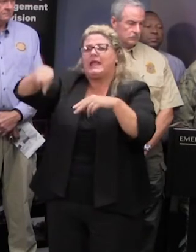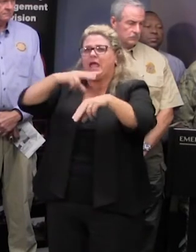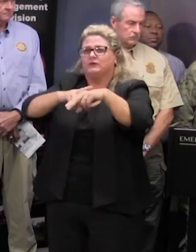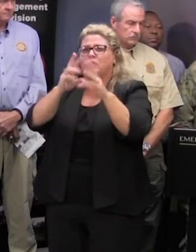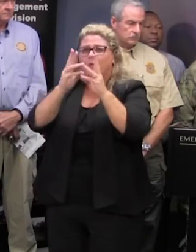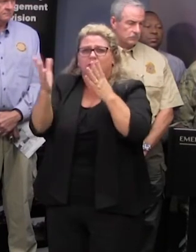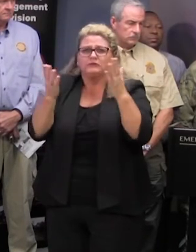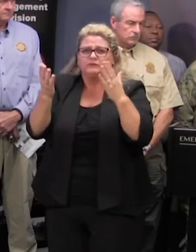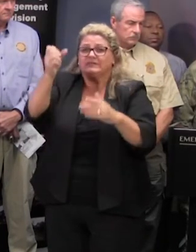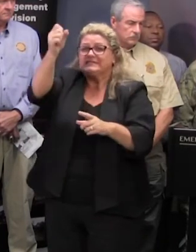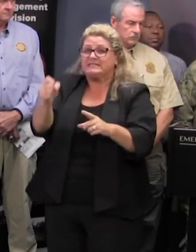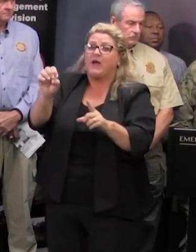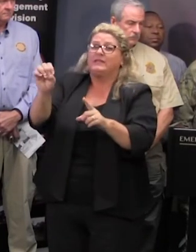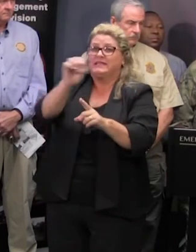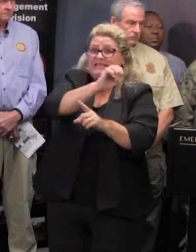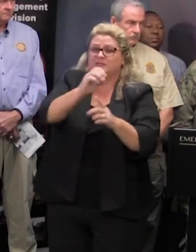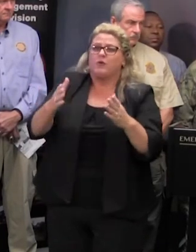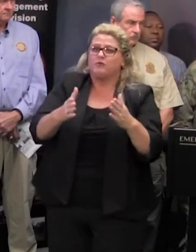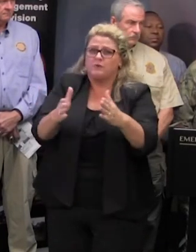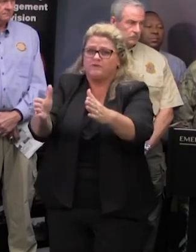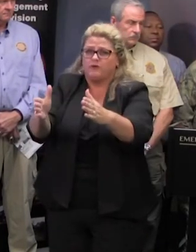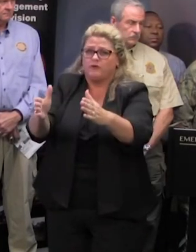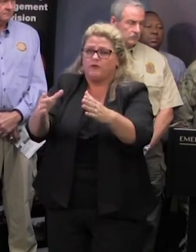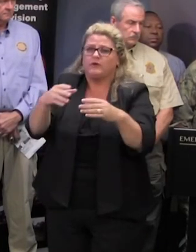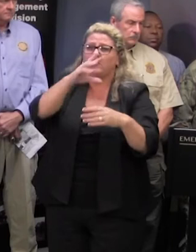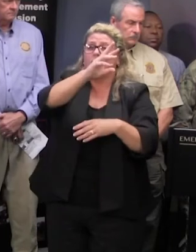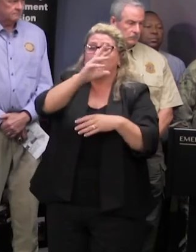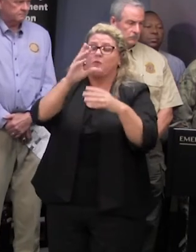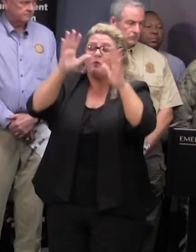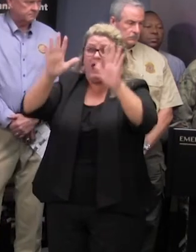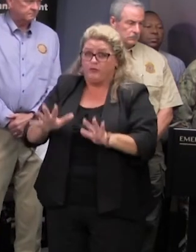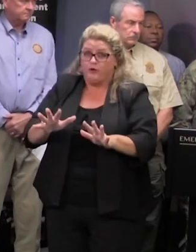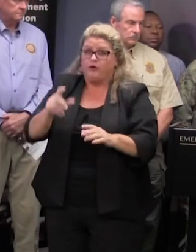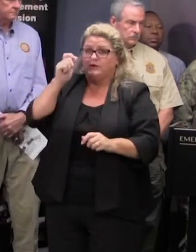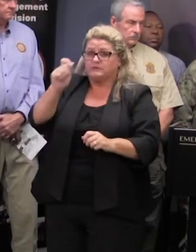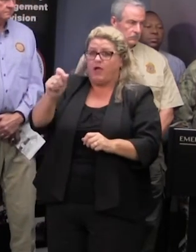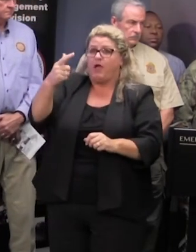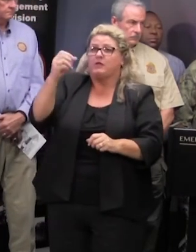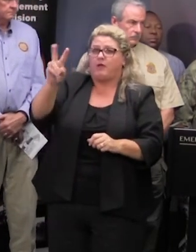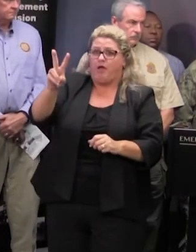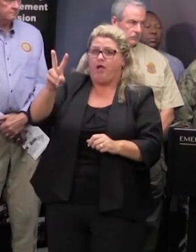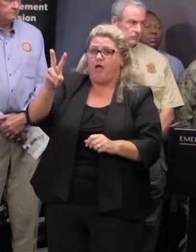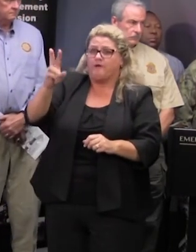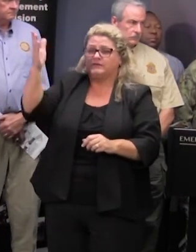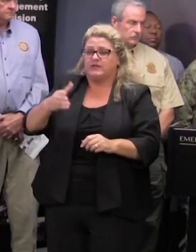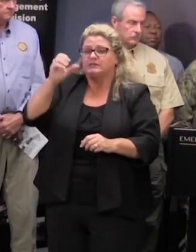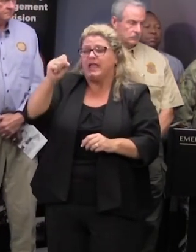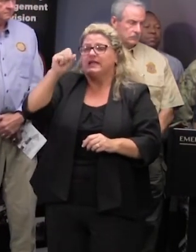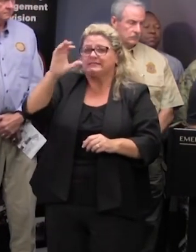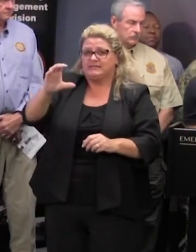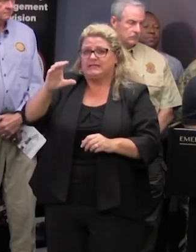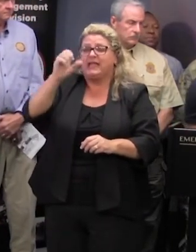service's southeast river forecast center at weather.gov slash s-e-r-f-c